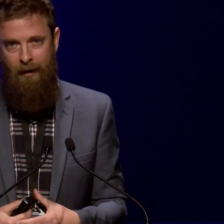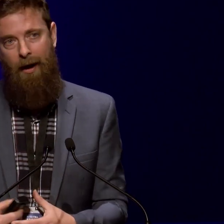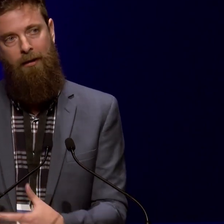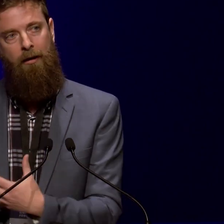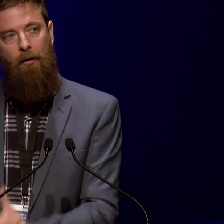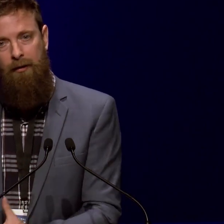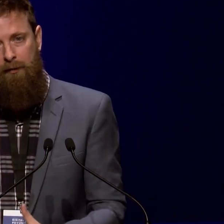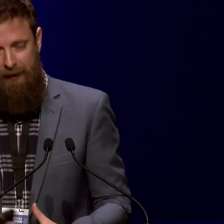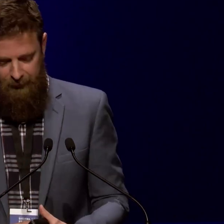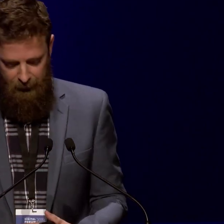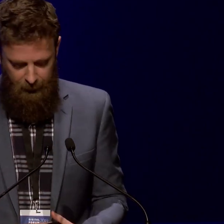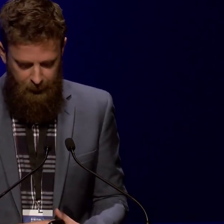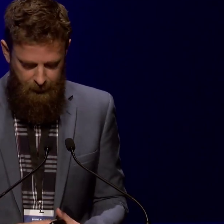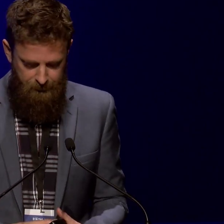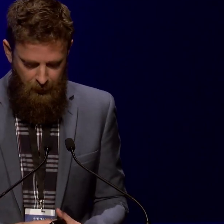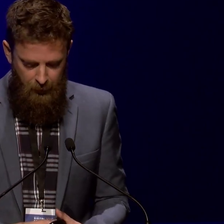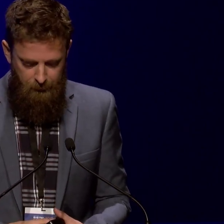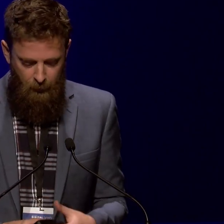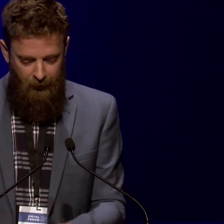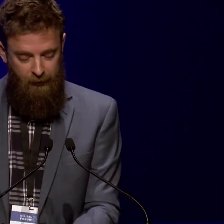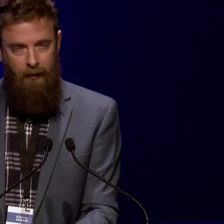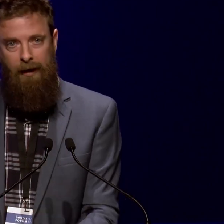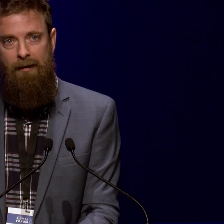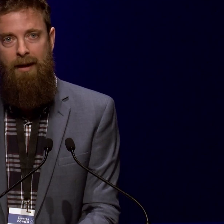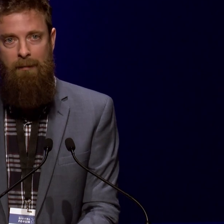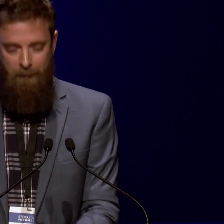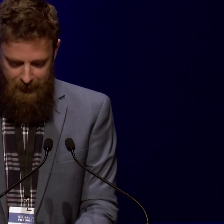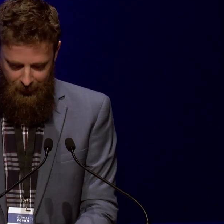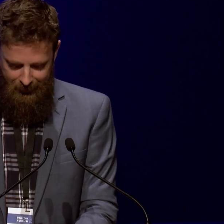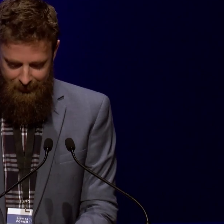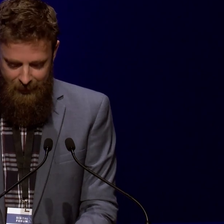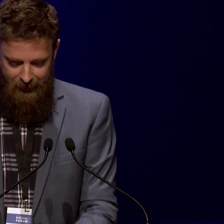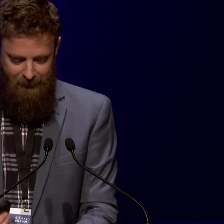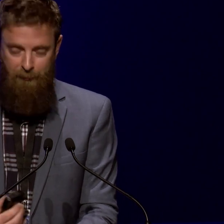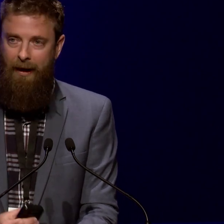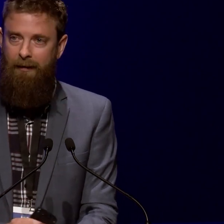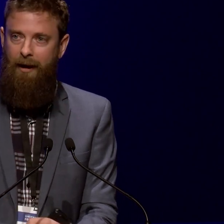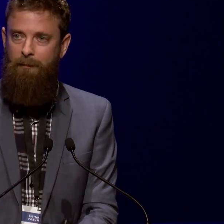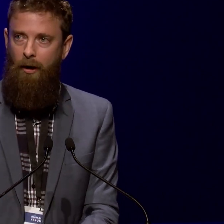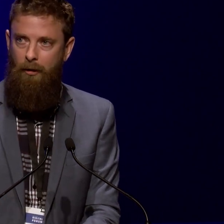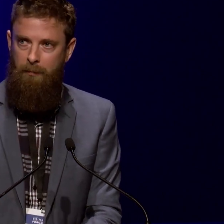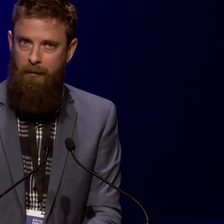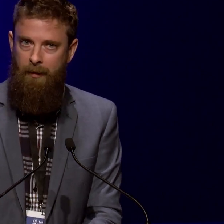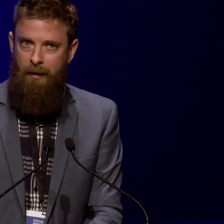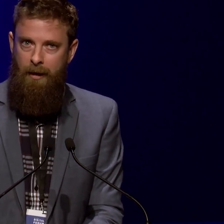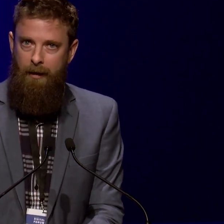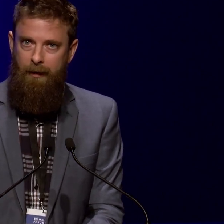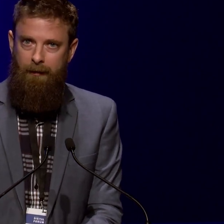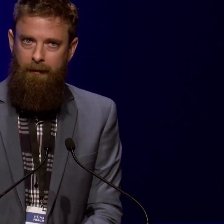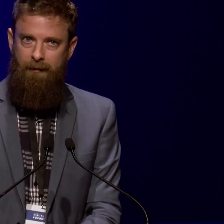culture at the close of the 20th century. Where the Historical Atlas kept me up at night, the Contemporary Atlas gave me hope.